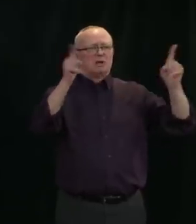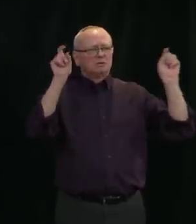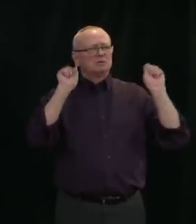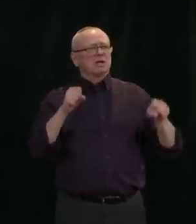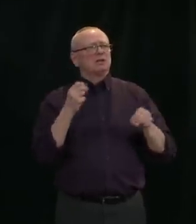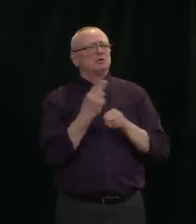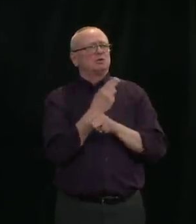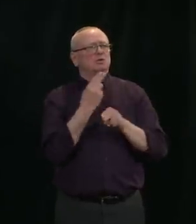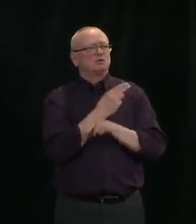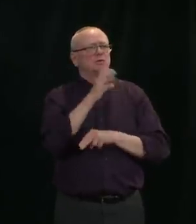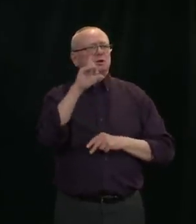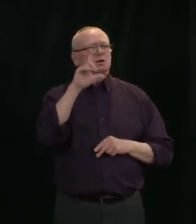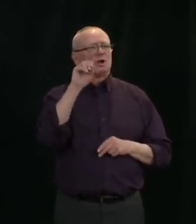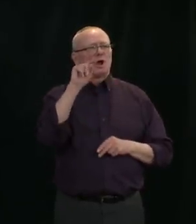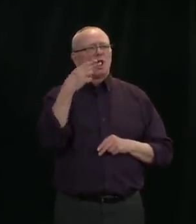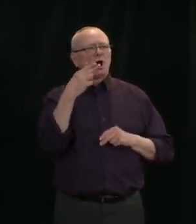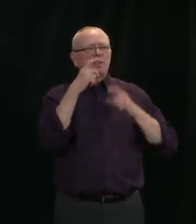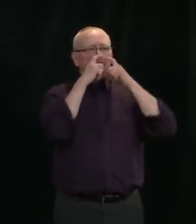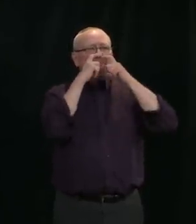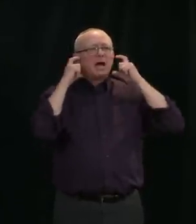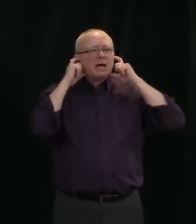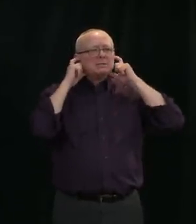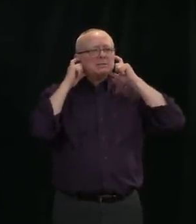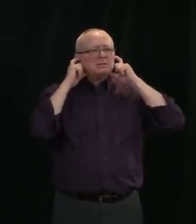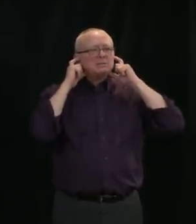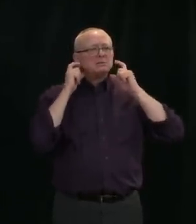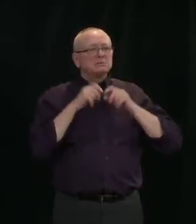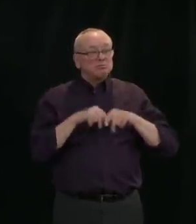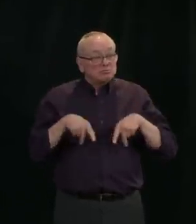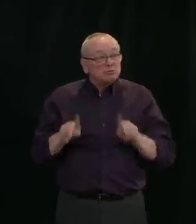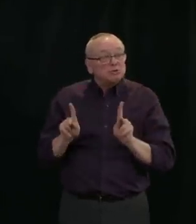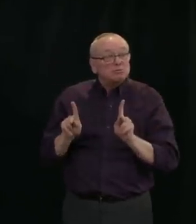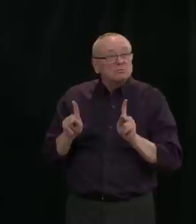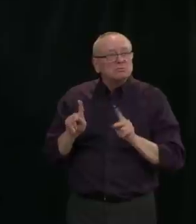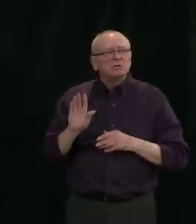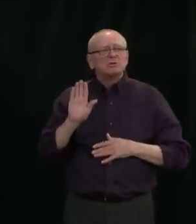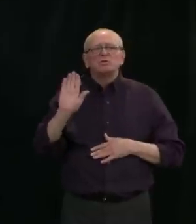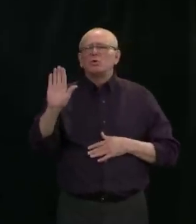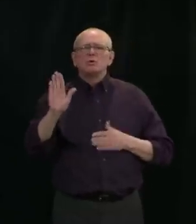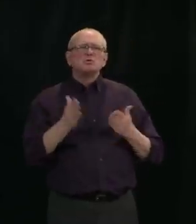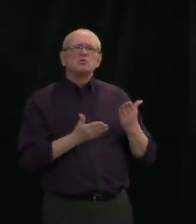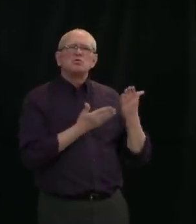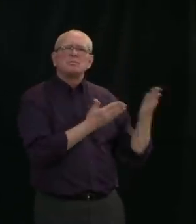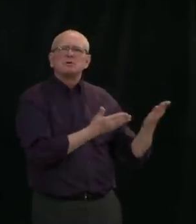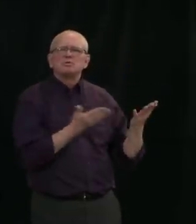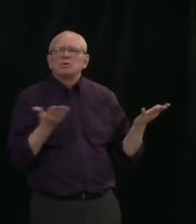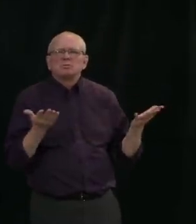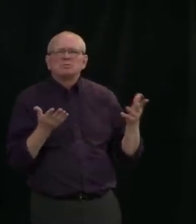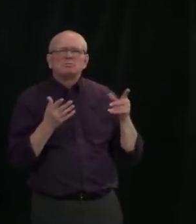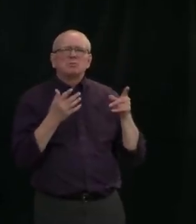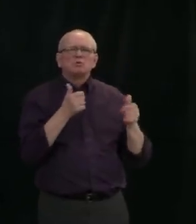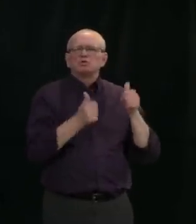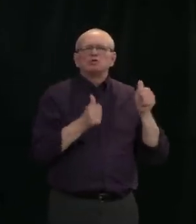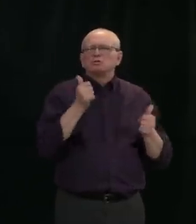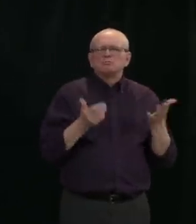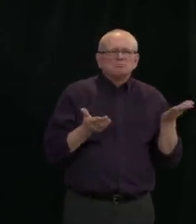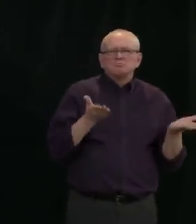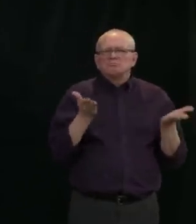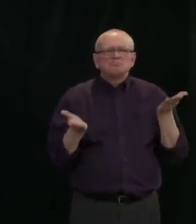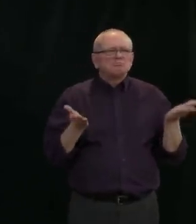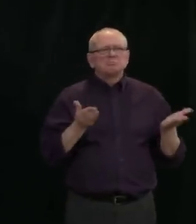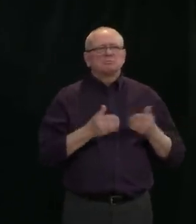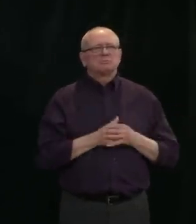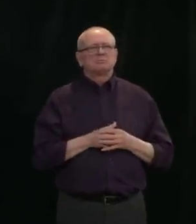recommend they do wear? So this is a topic that we've been looking into for some time. I did ask our